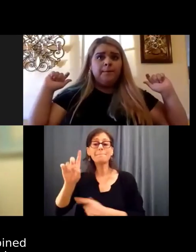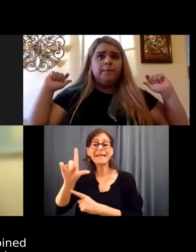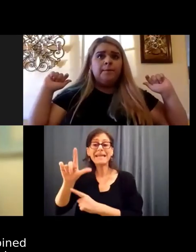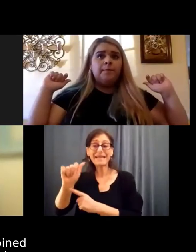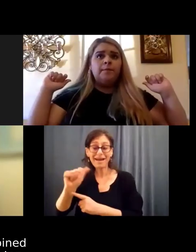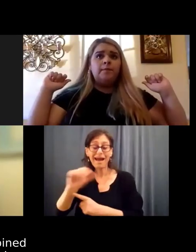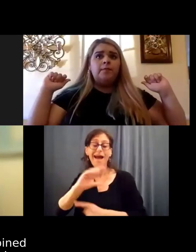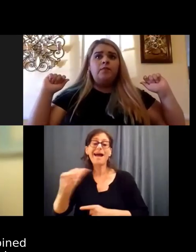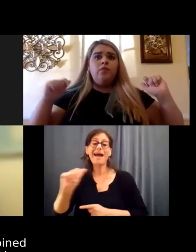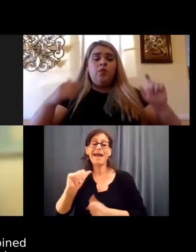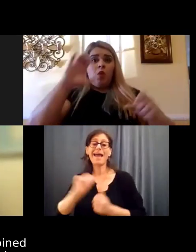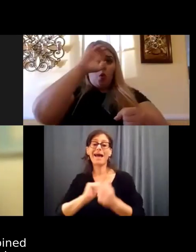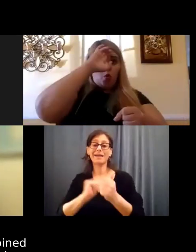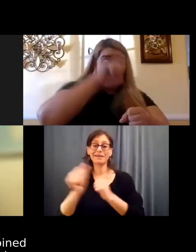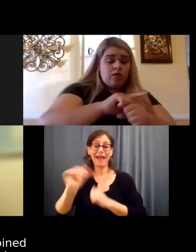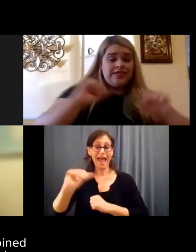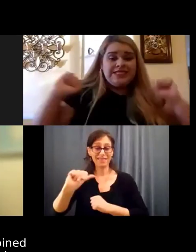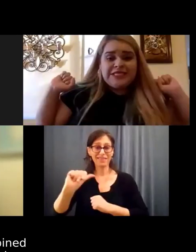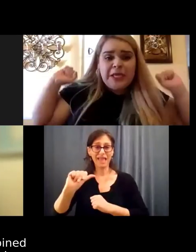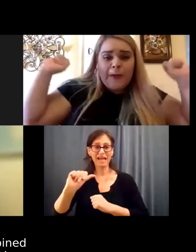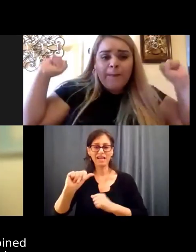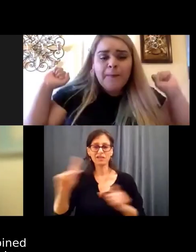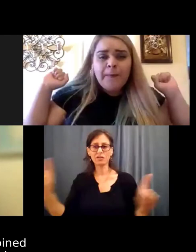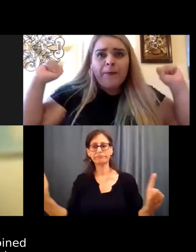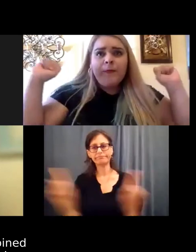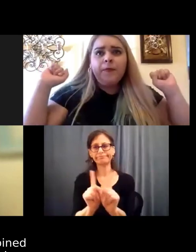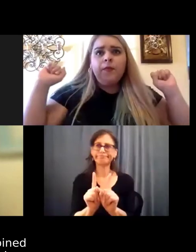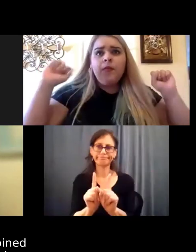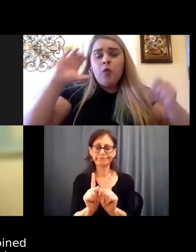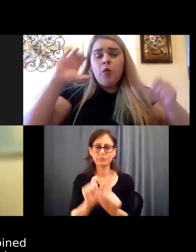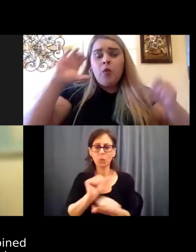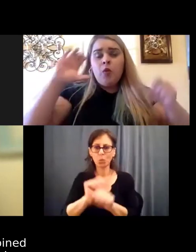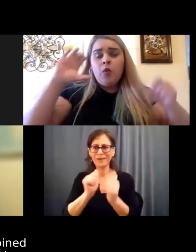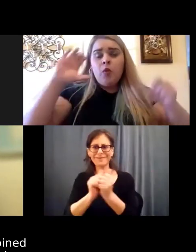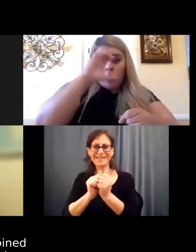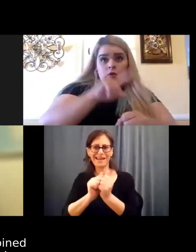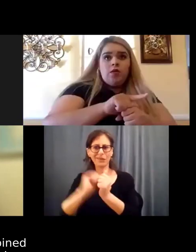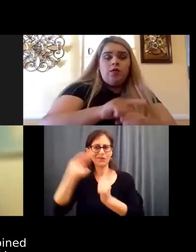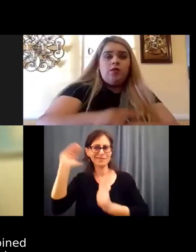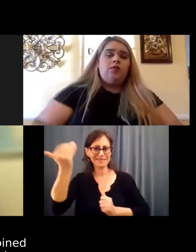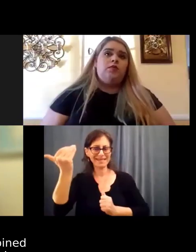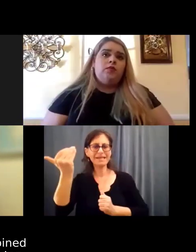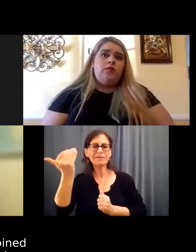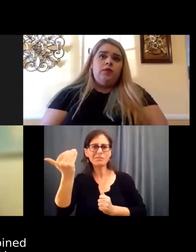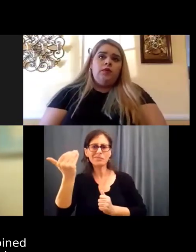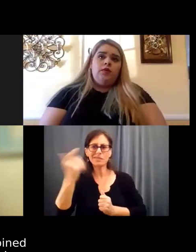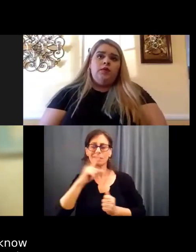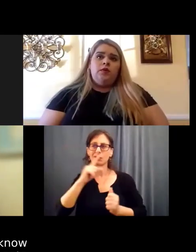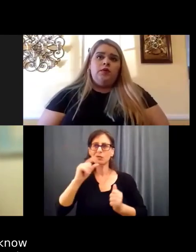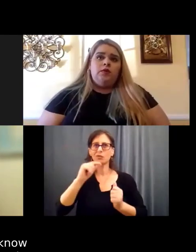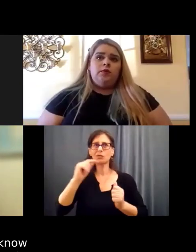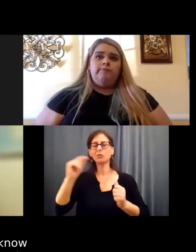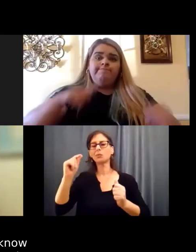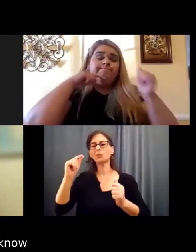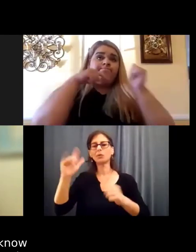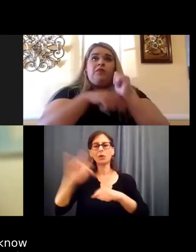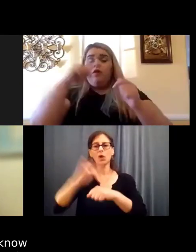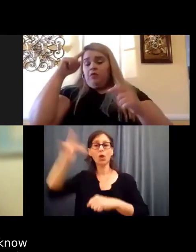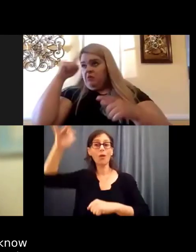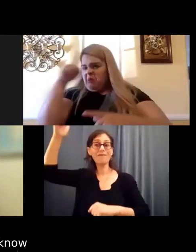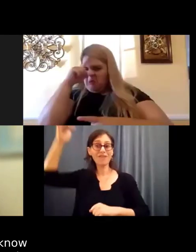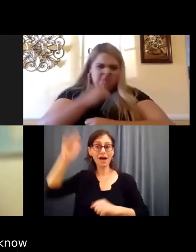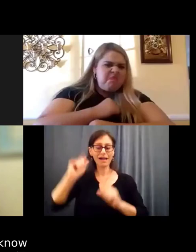athletic culture are joined at the hip in, um, in glorifying these